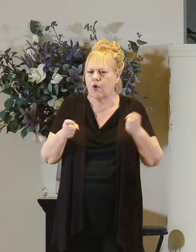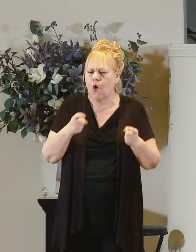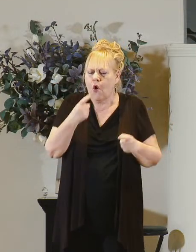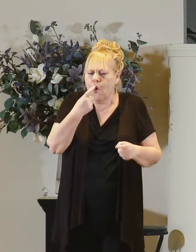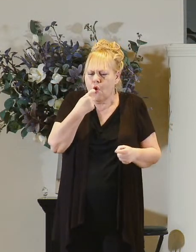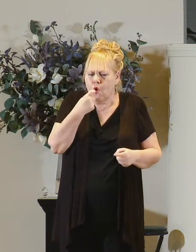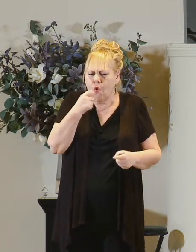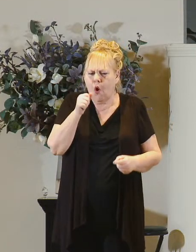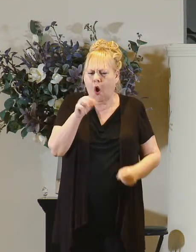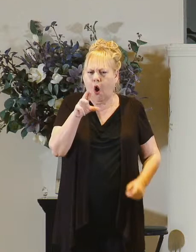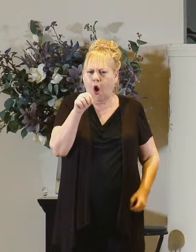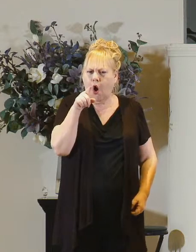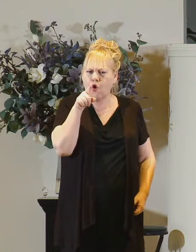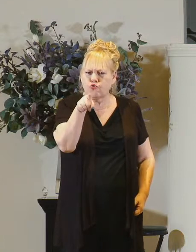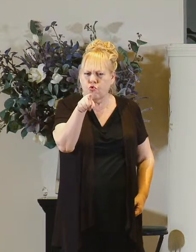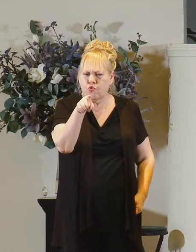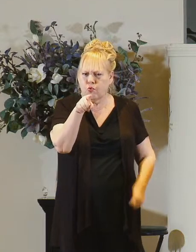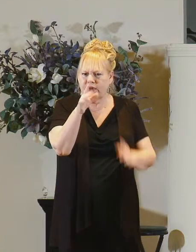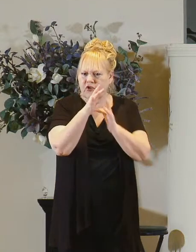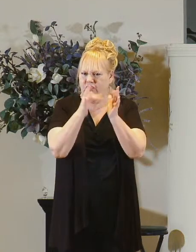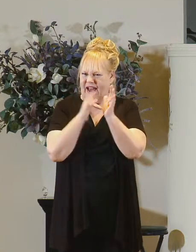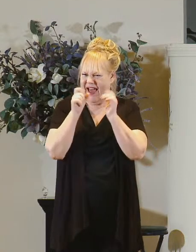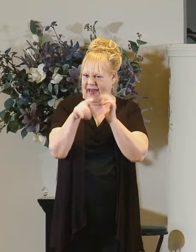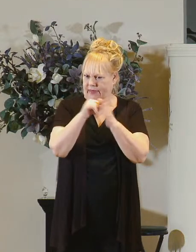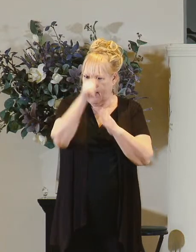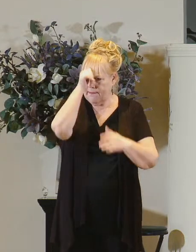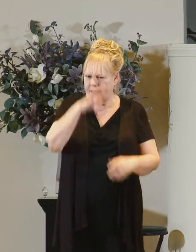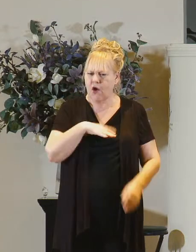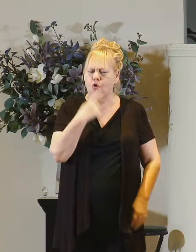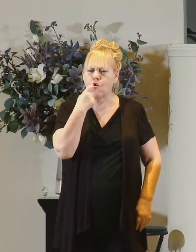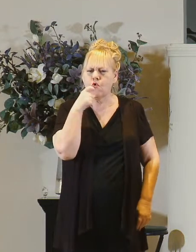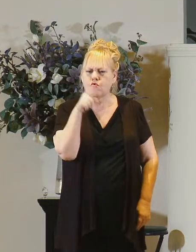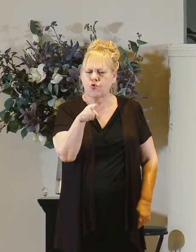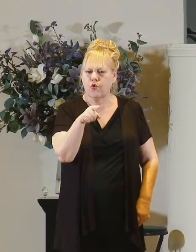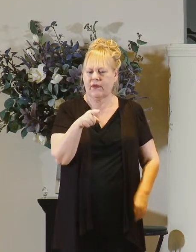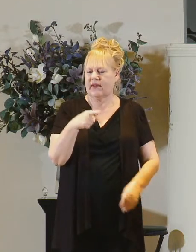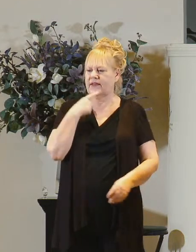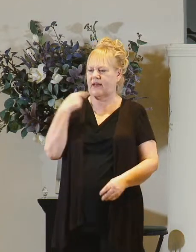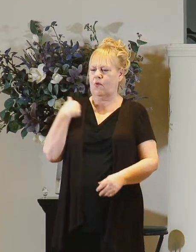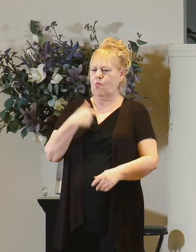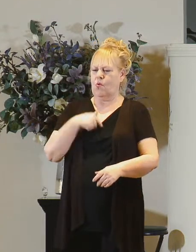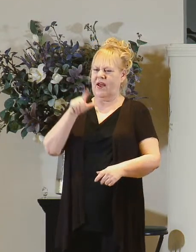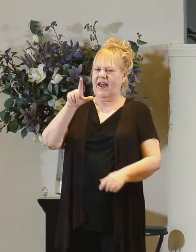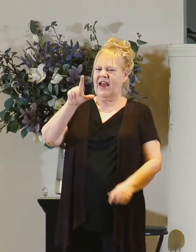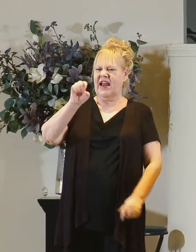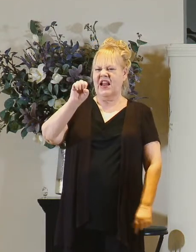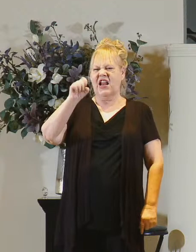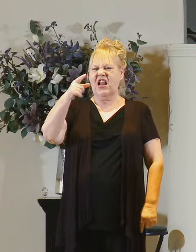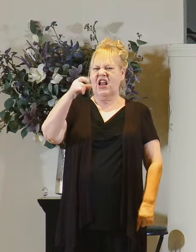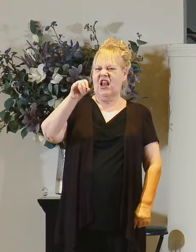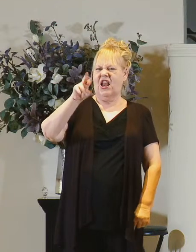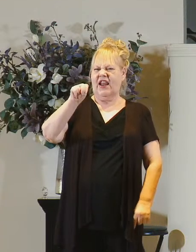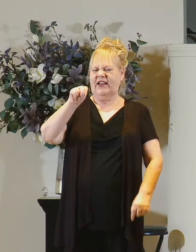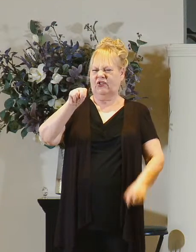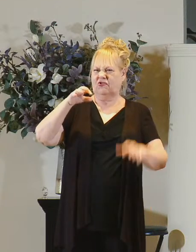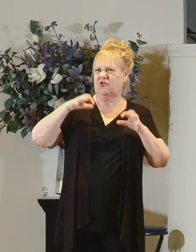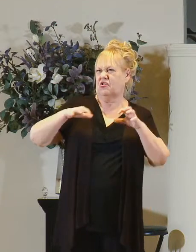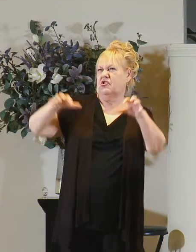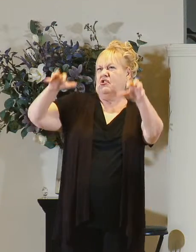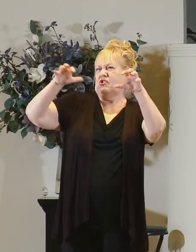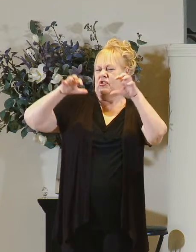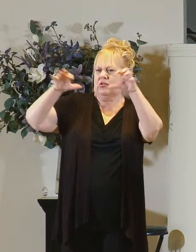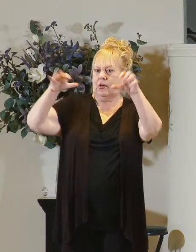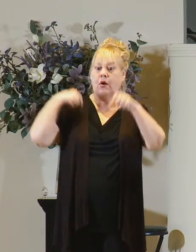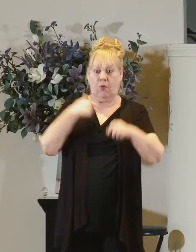are you jesus asks they call themselves legion now we've heard a lot of sermons about